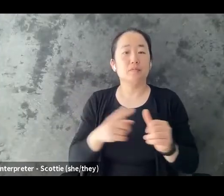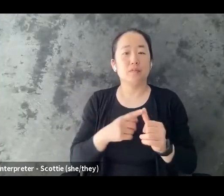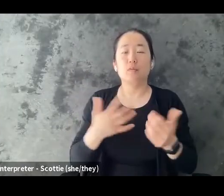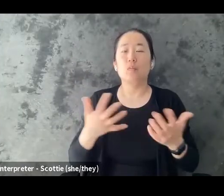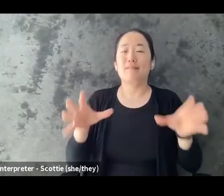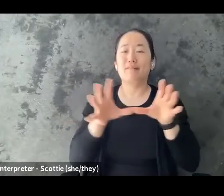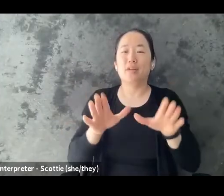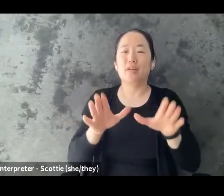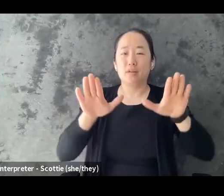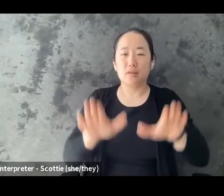I'm going to clear my throat really quickly.